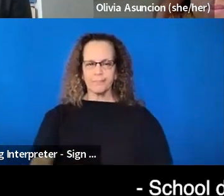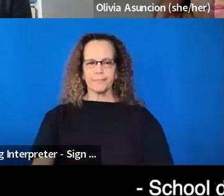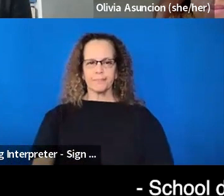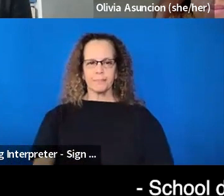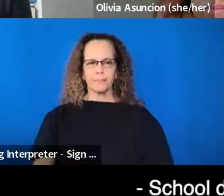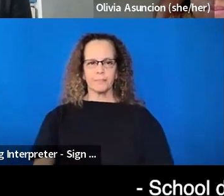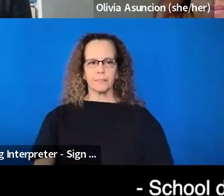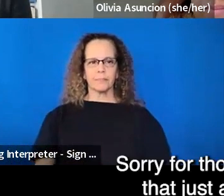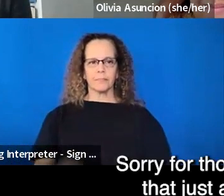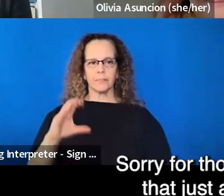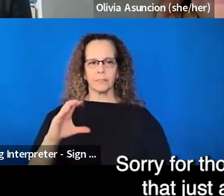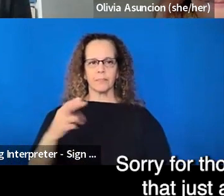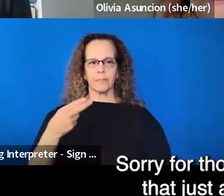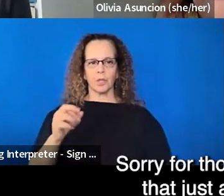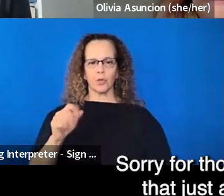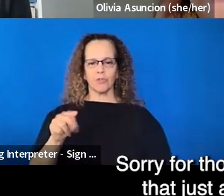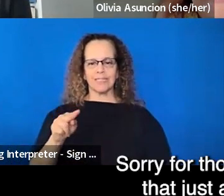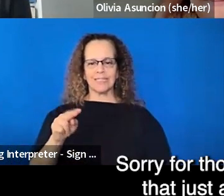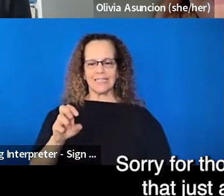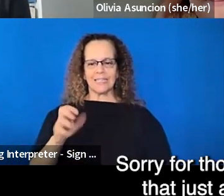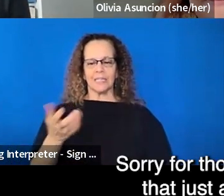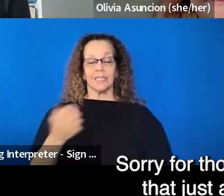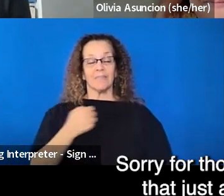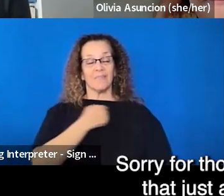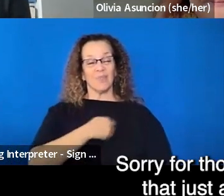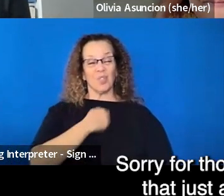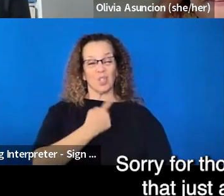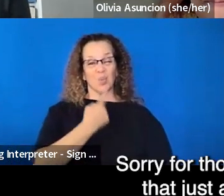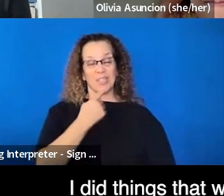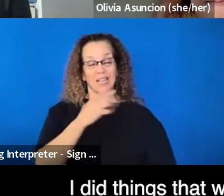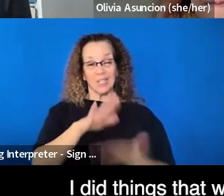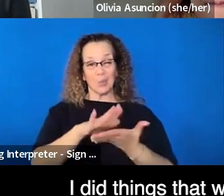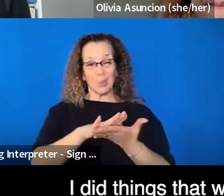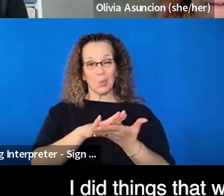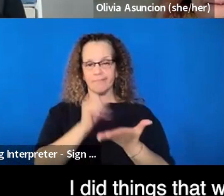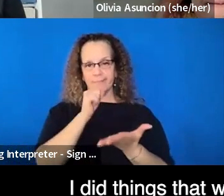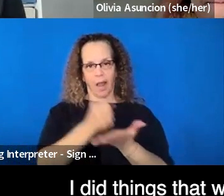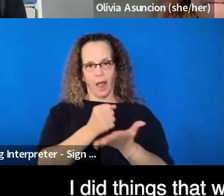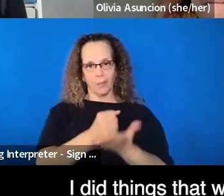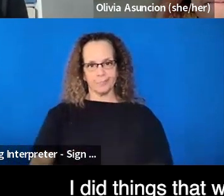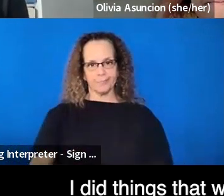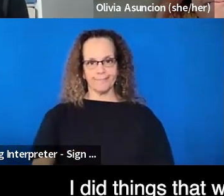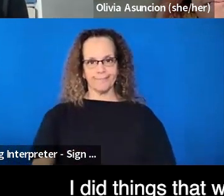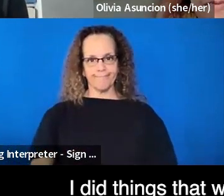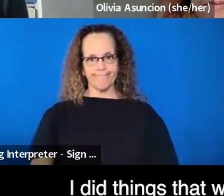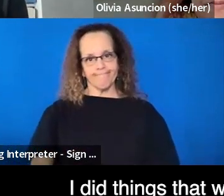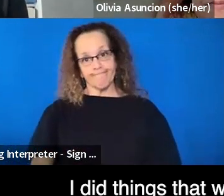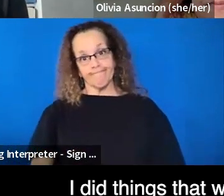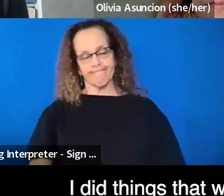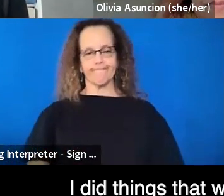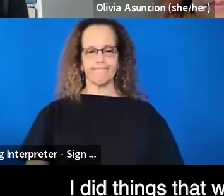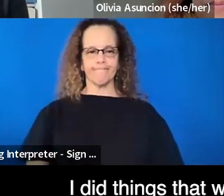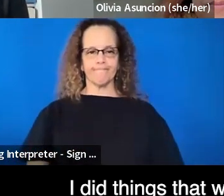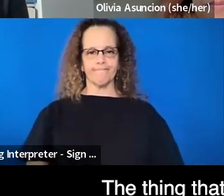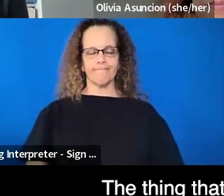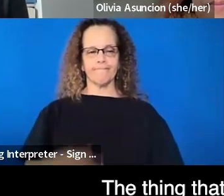School didn't help. Sorry for those in school, but, just as a start, um, I did things that